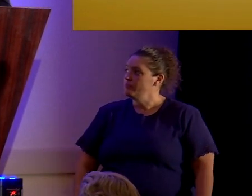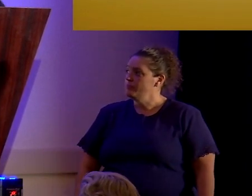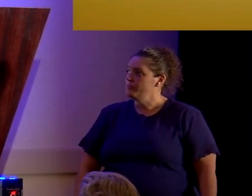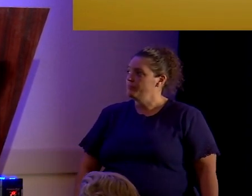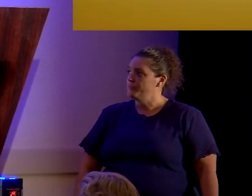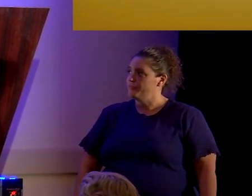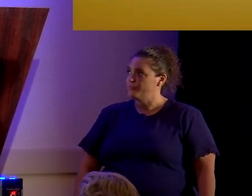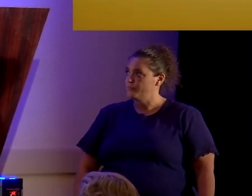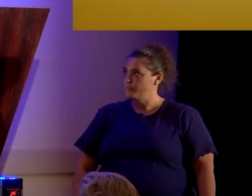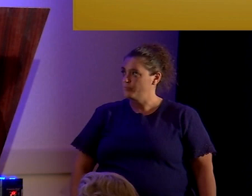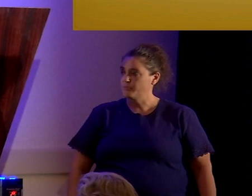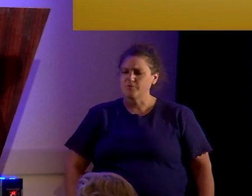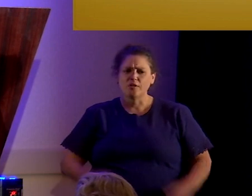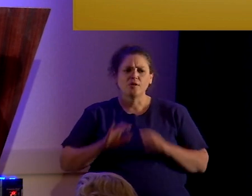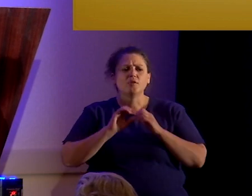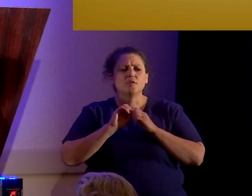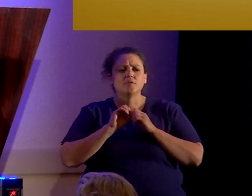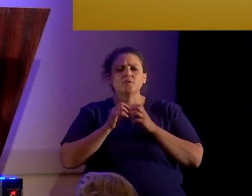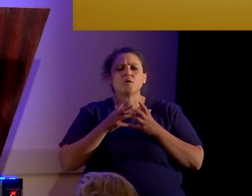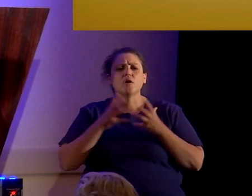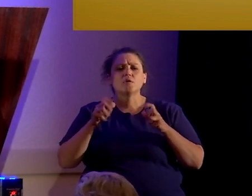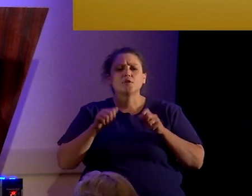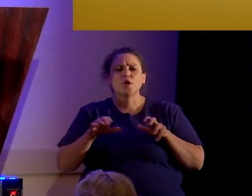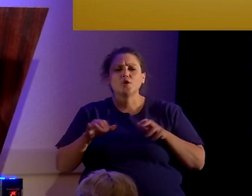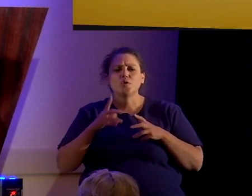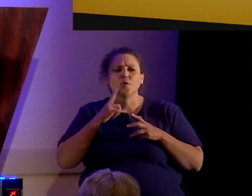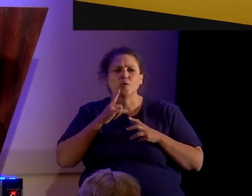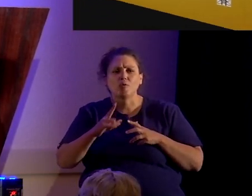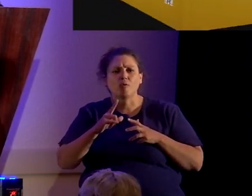Well, just how far can you pull people's leg?